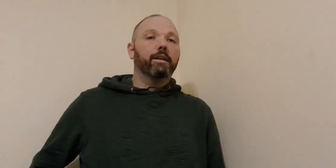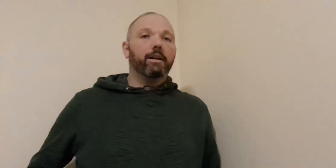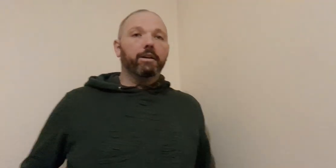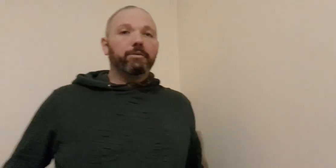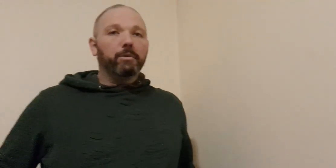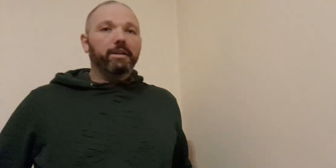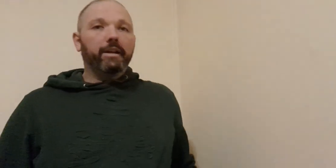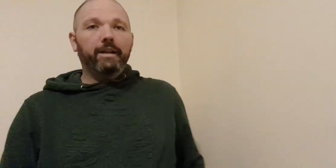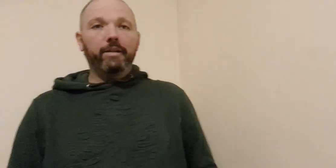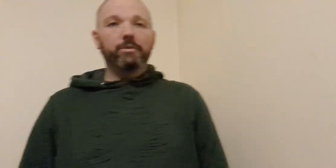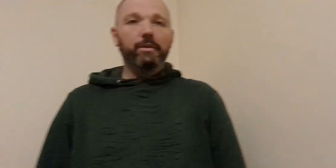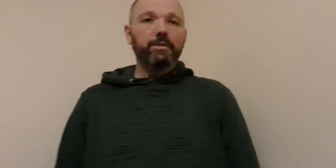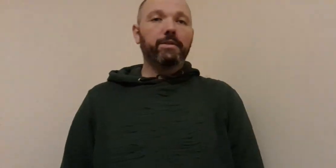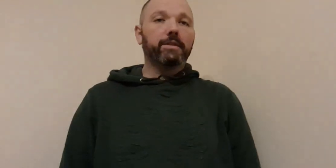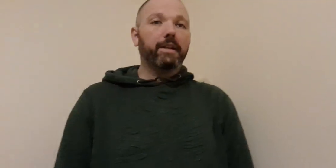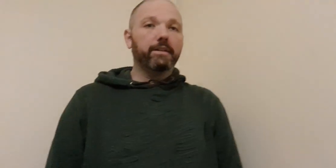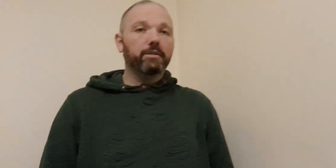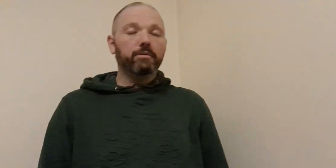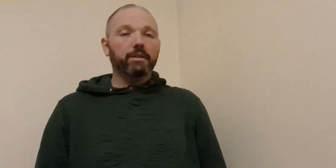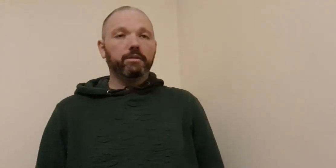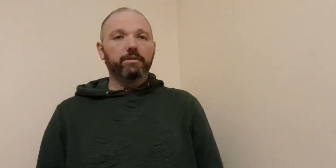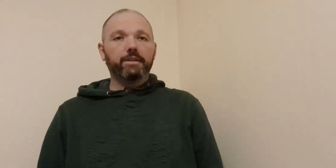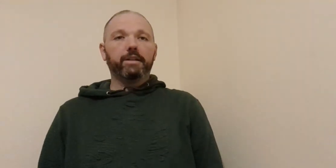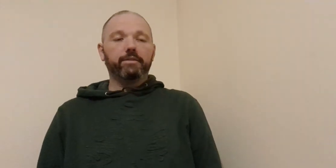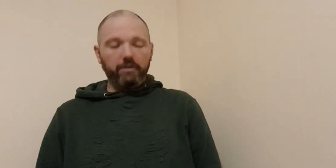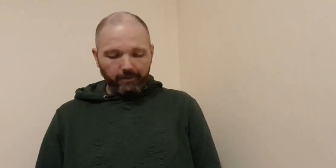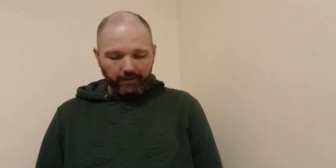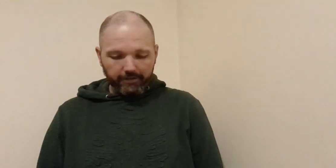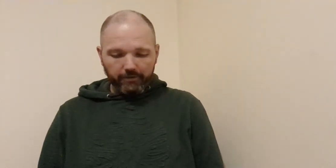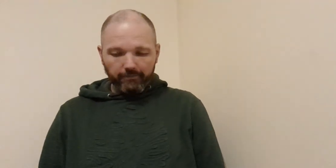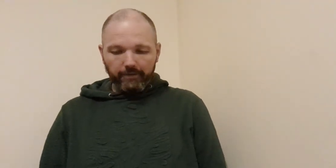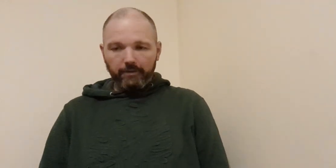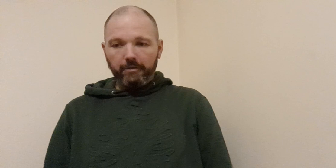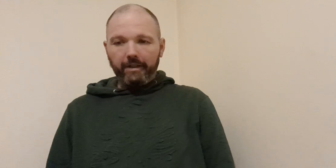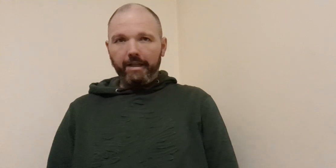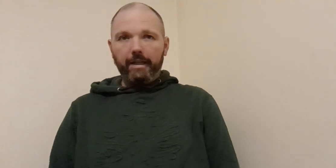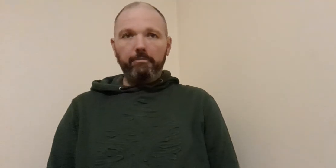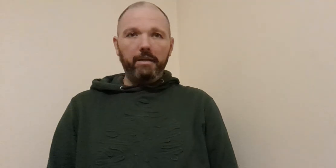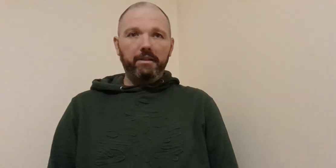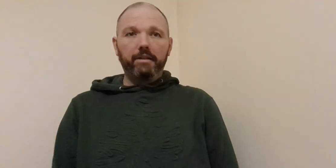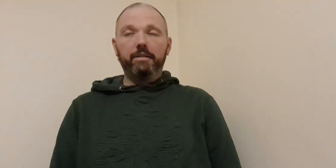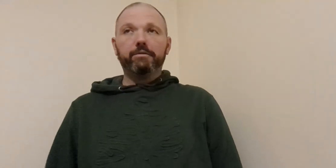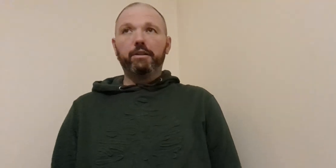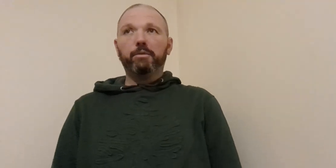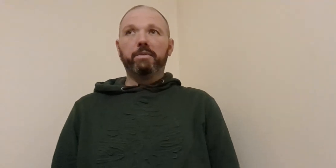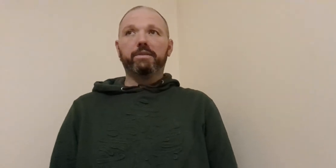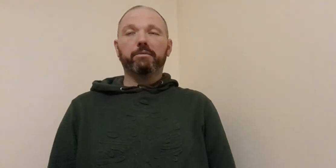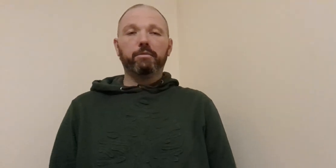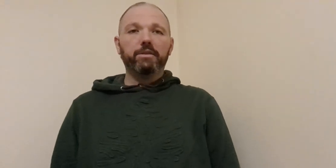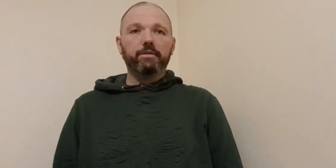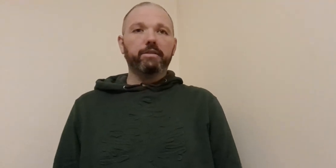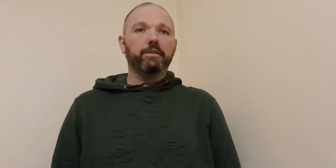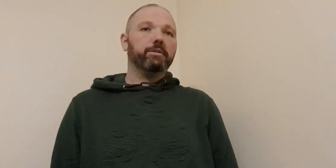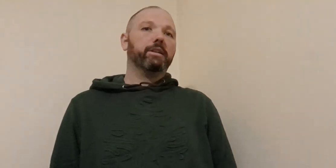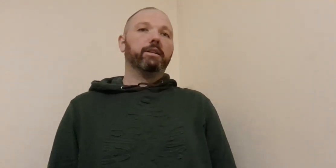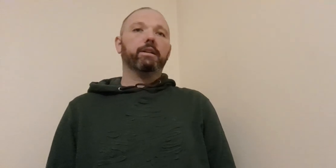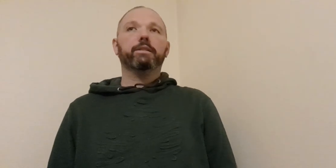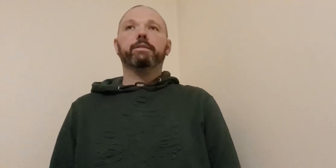Hi everyone, so I just said I'd do like a just kind of a quick video maybe to kind of follow up on some questions that I got as